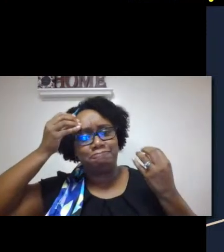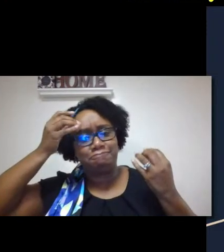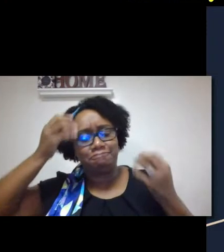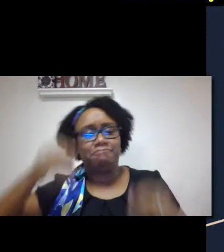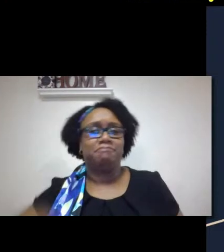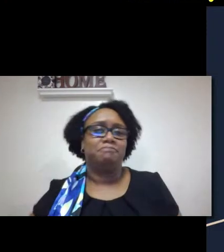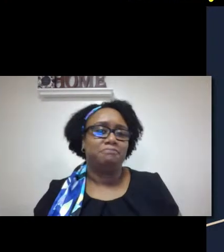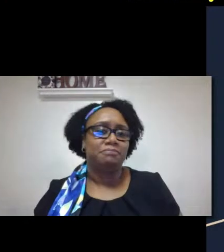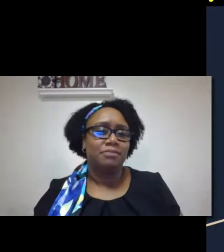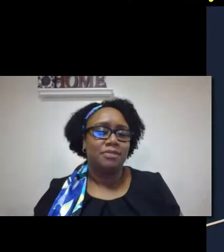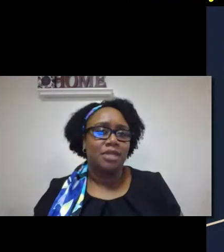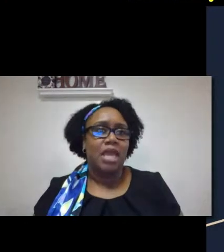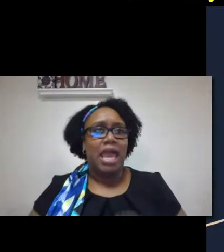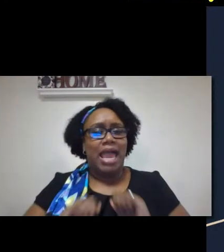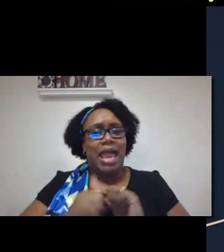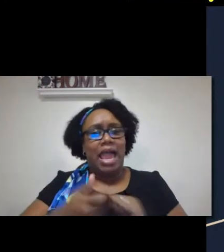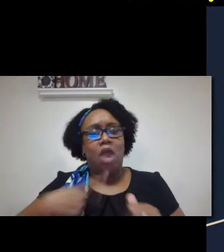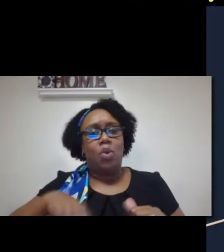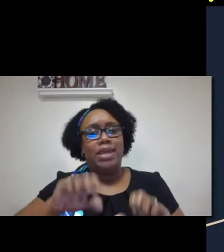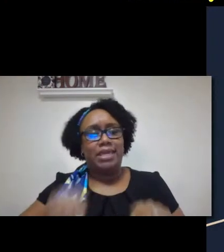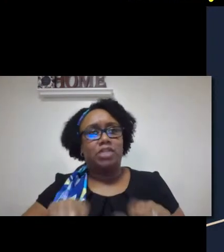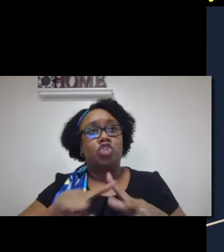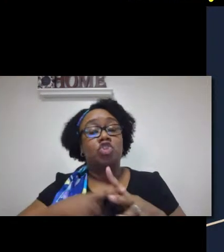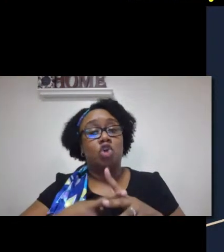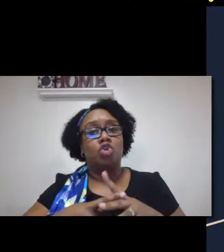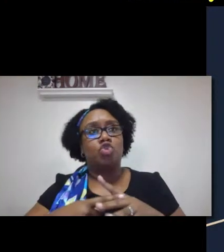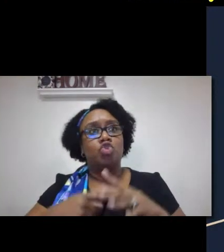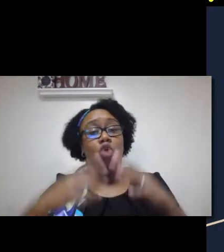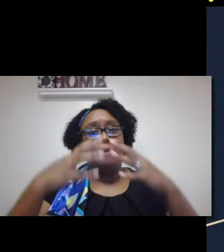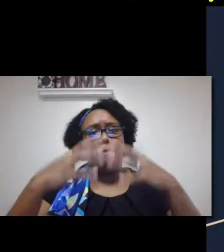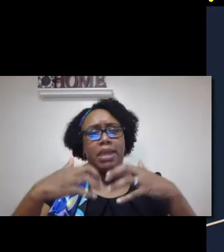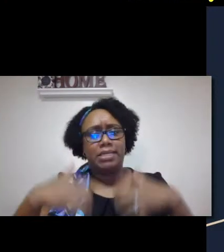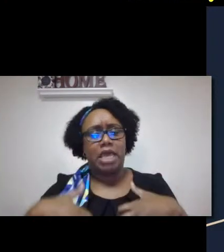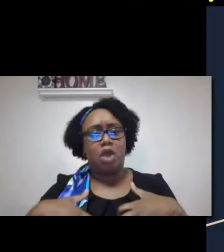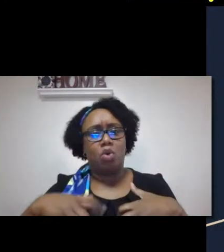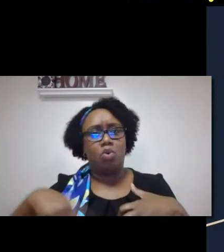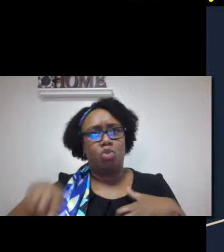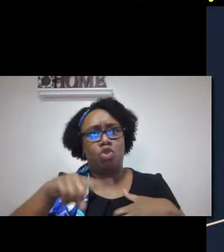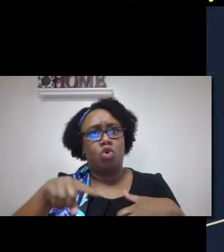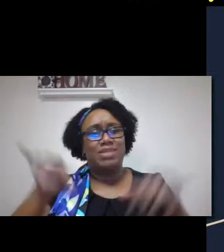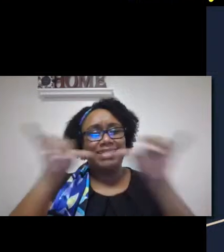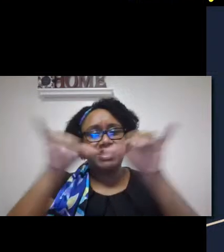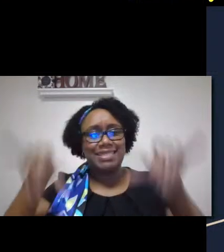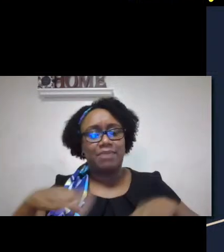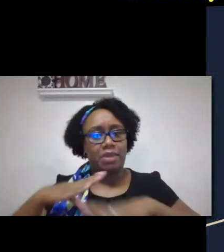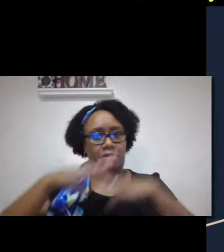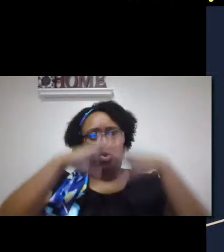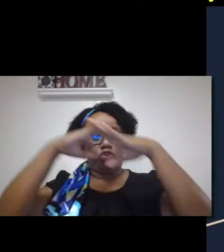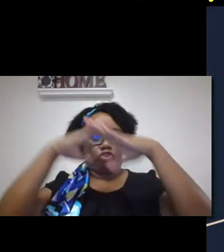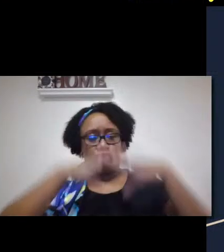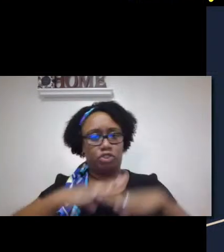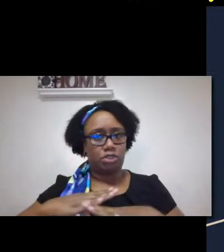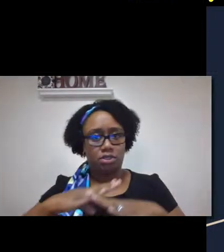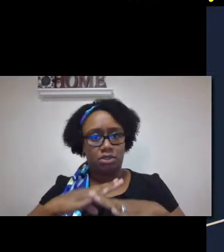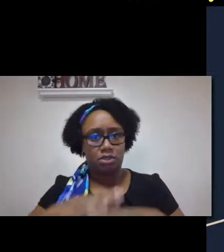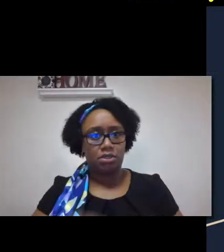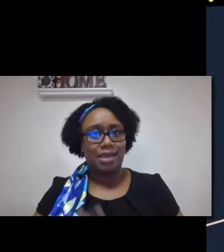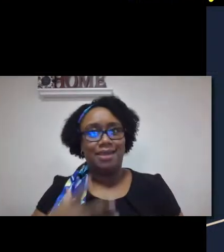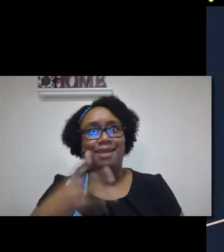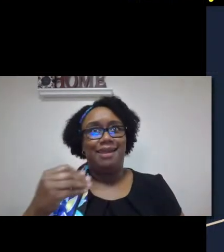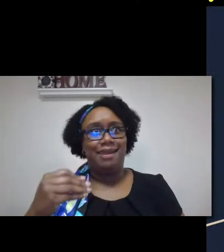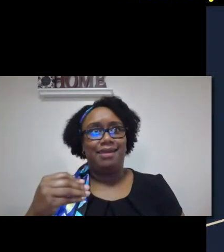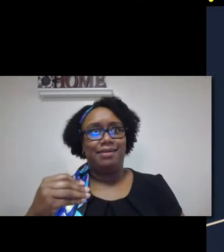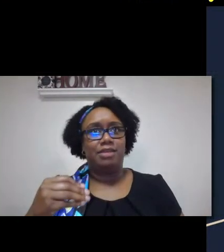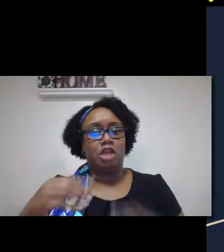demonstrates systemic bias, which is something that we want to think about. We want to think about how to break